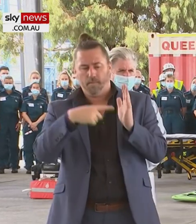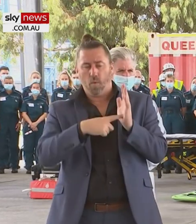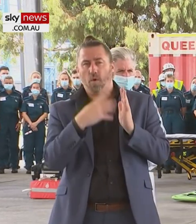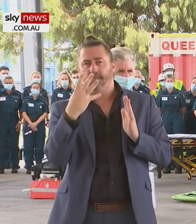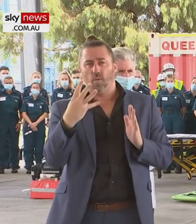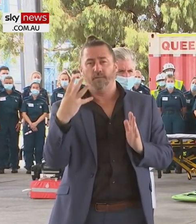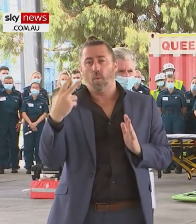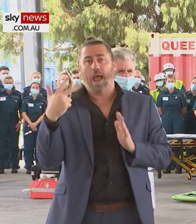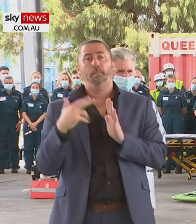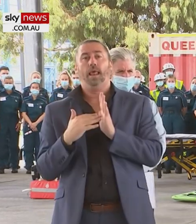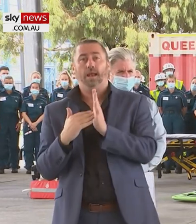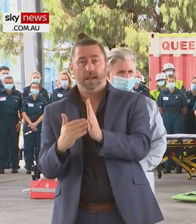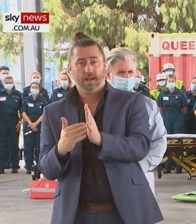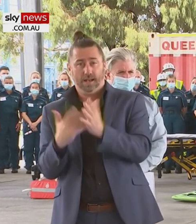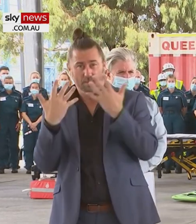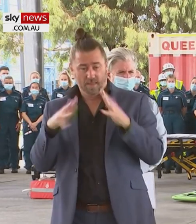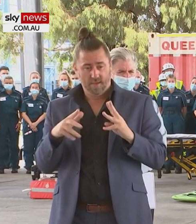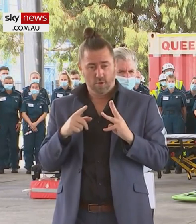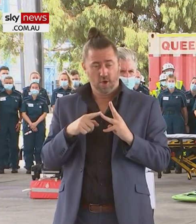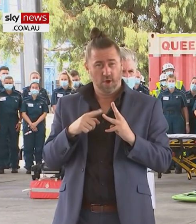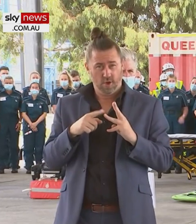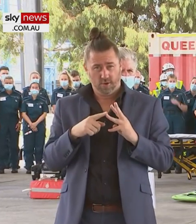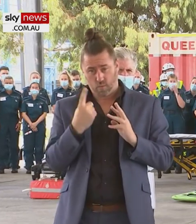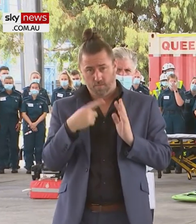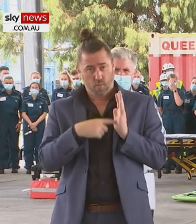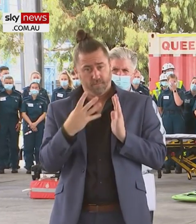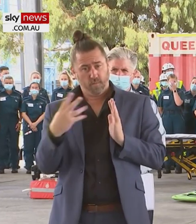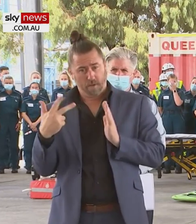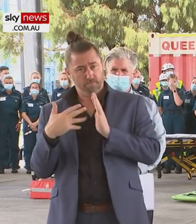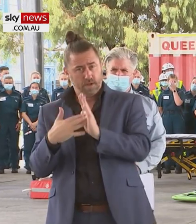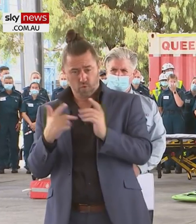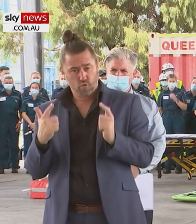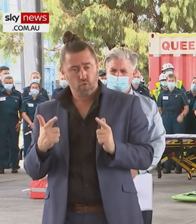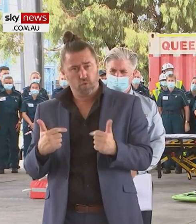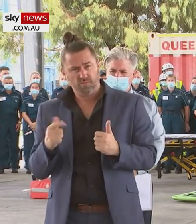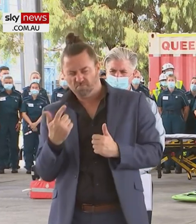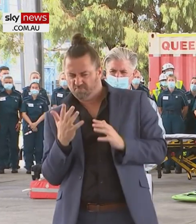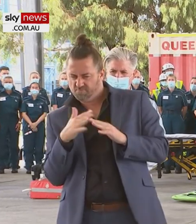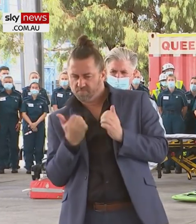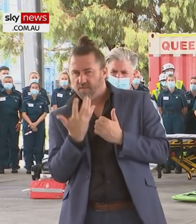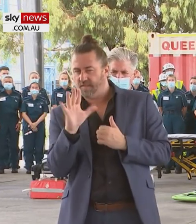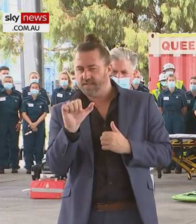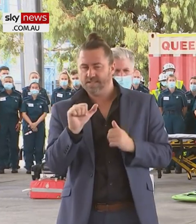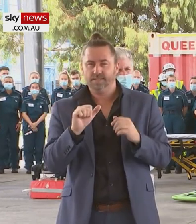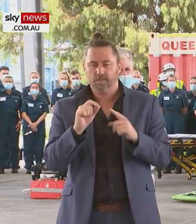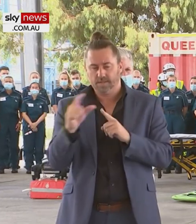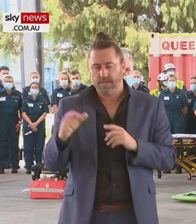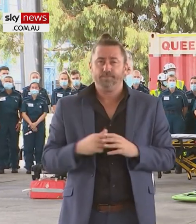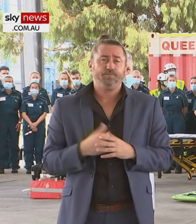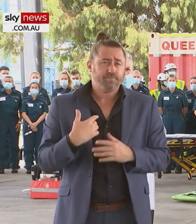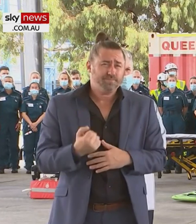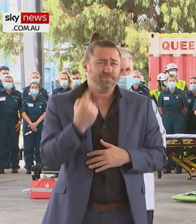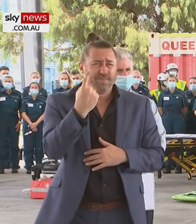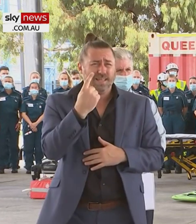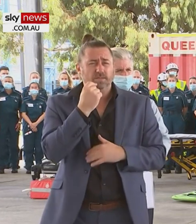cumulid boosters have been administered so far in Queensland. I am concerned about